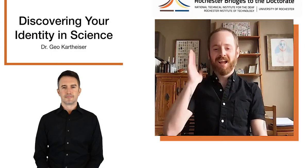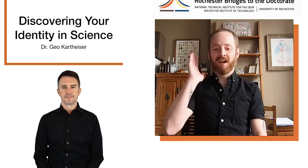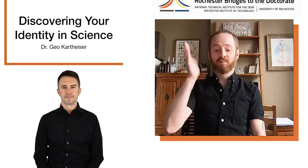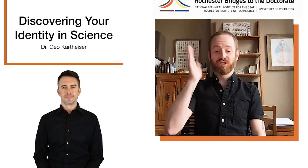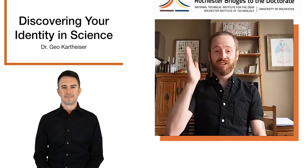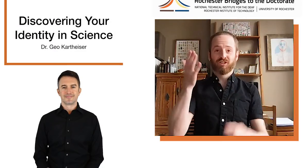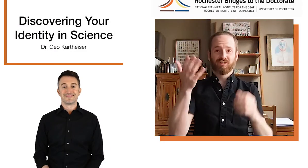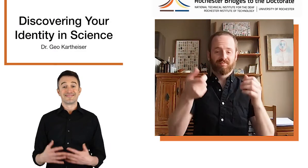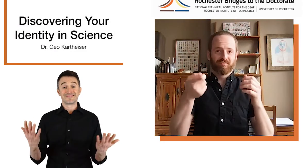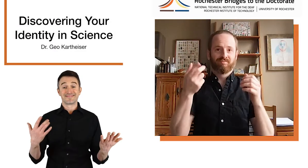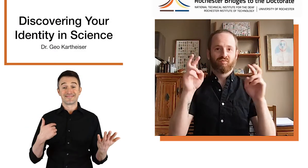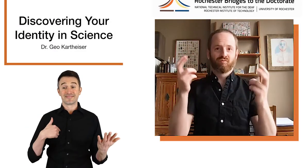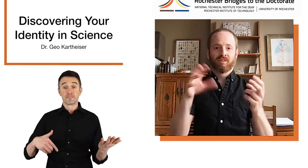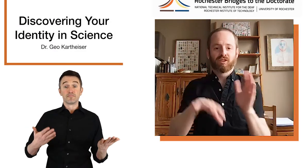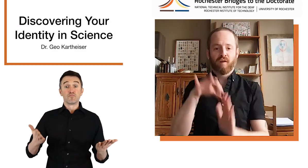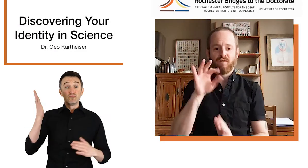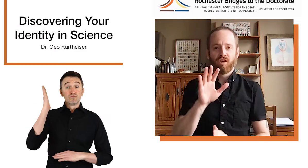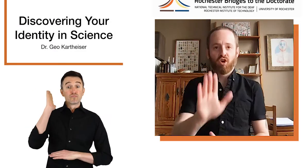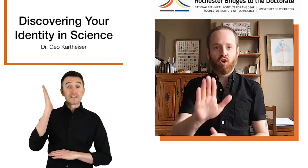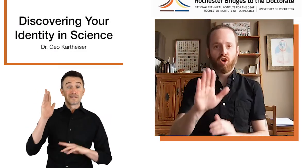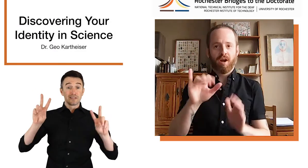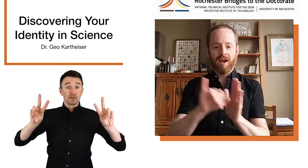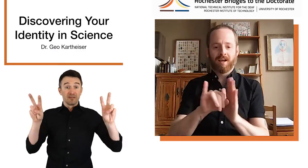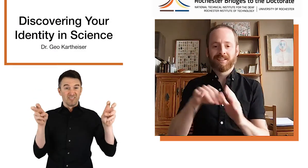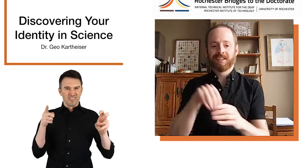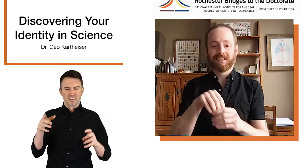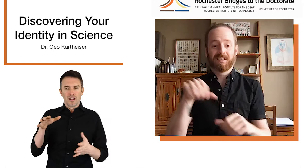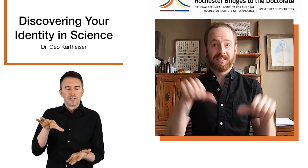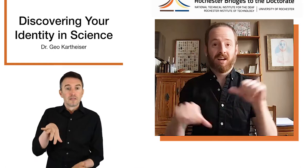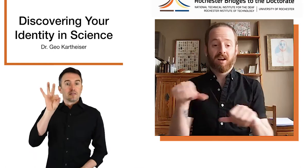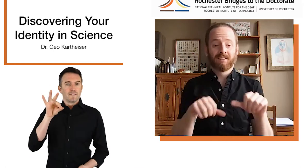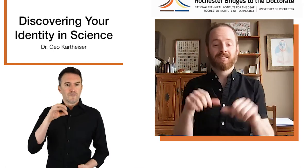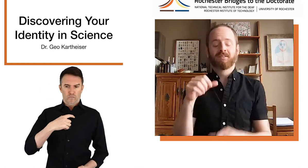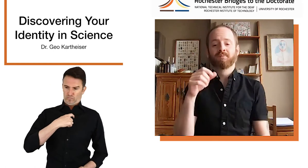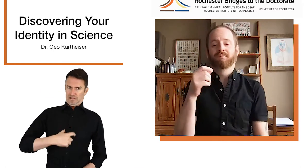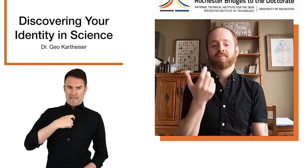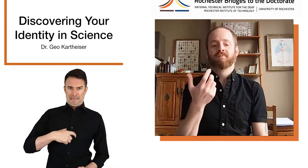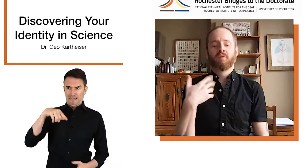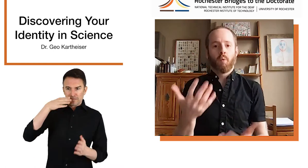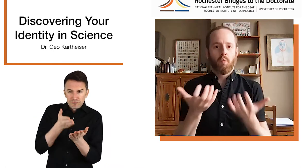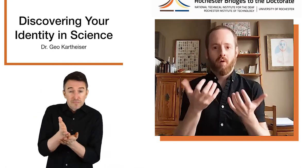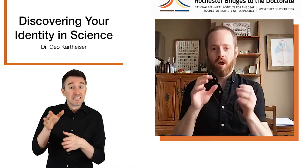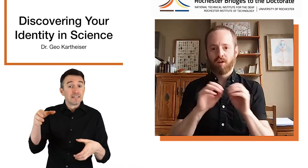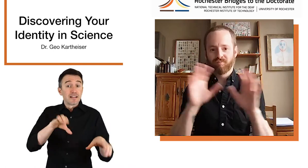Hello, my presentation is titled Discovering Your Identity in Science.